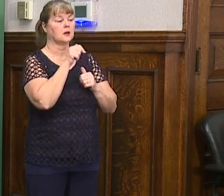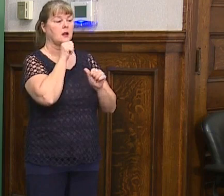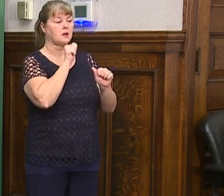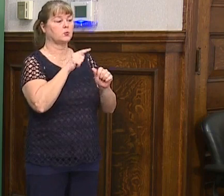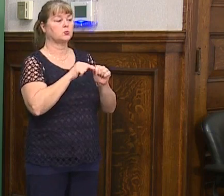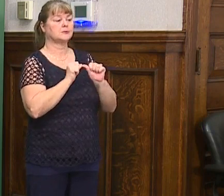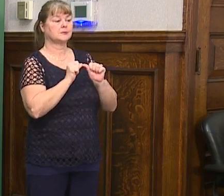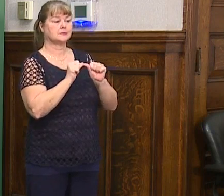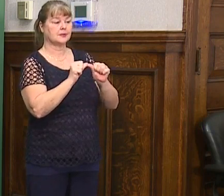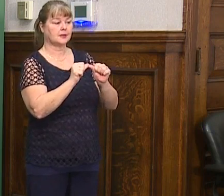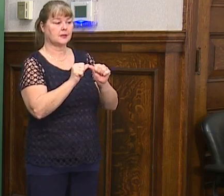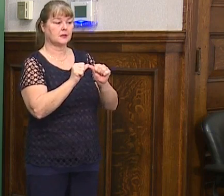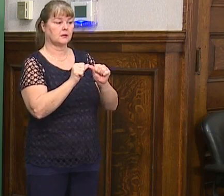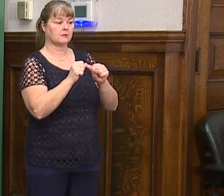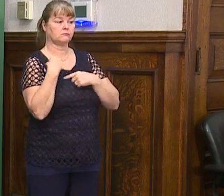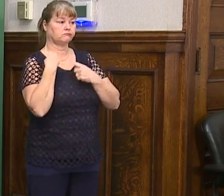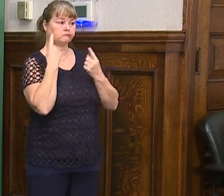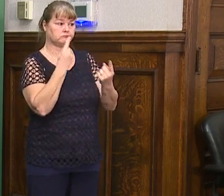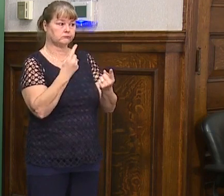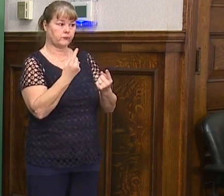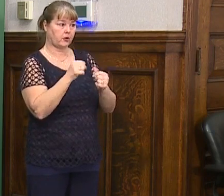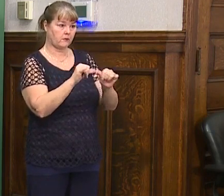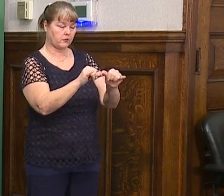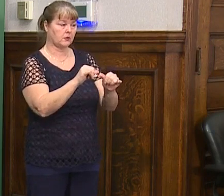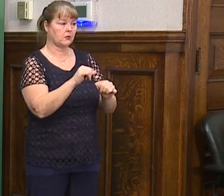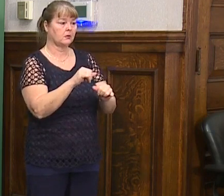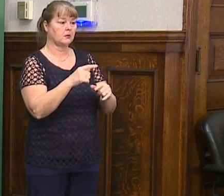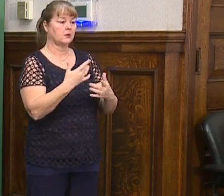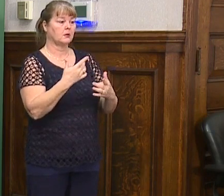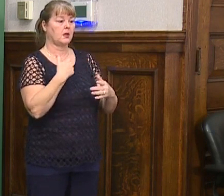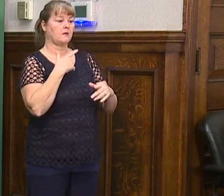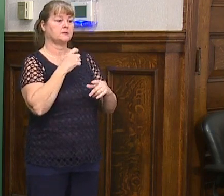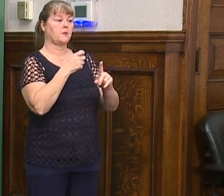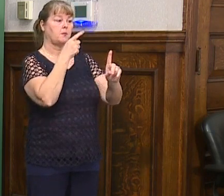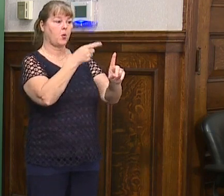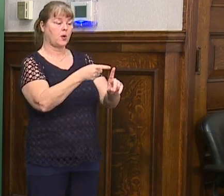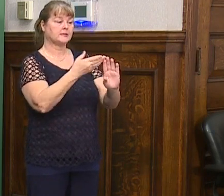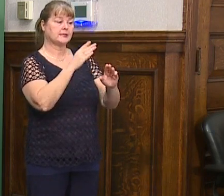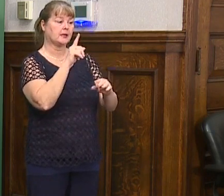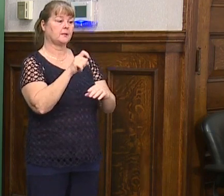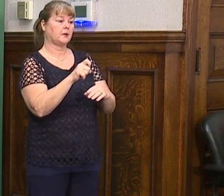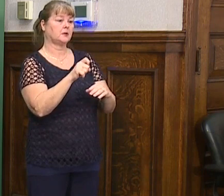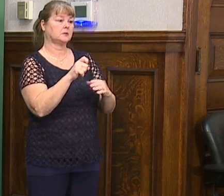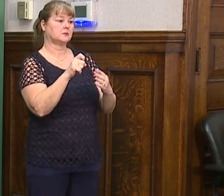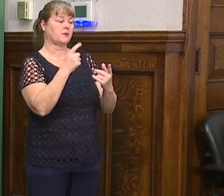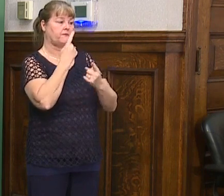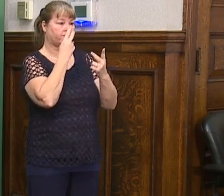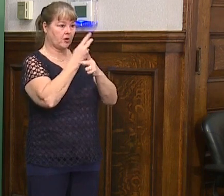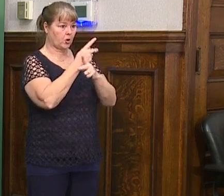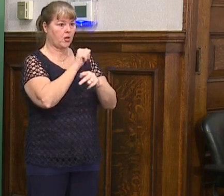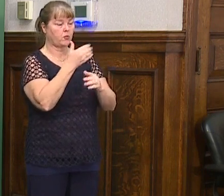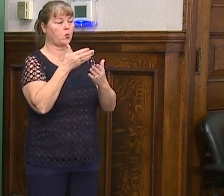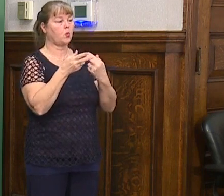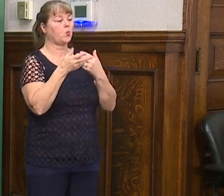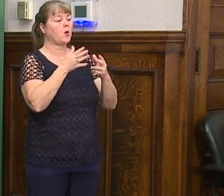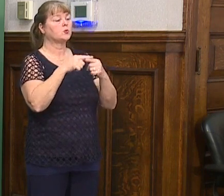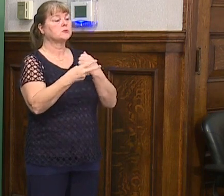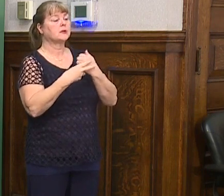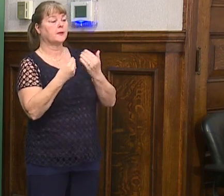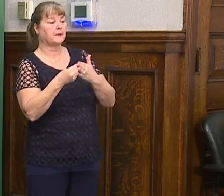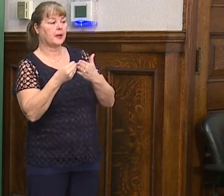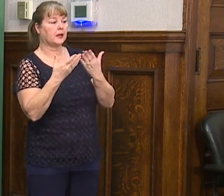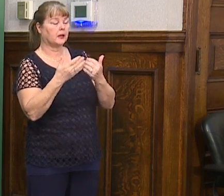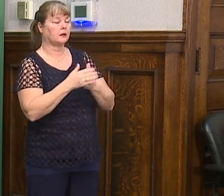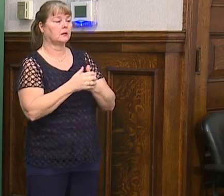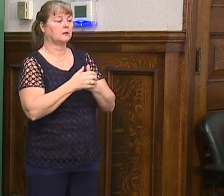to sustain this indefinitely. So there is a breaking point for the city as well. I also don't